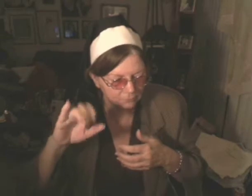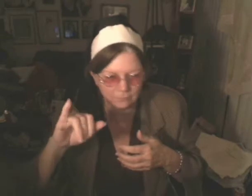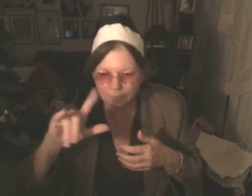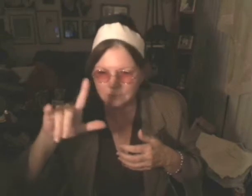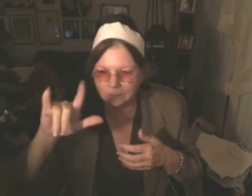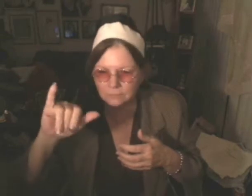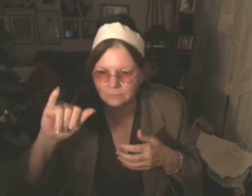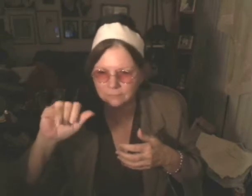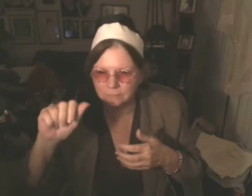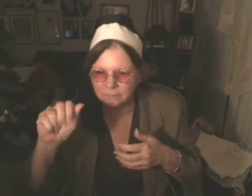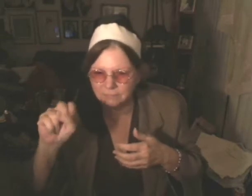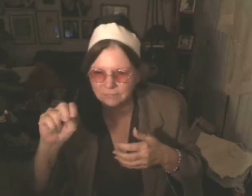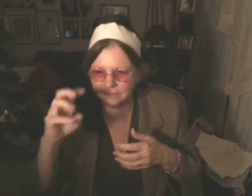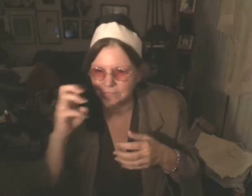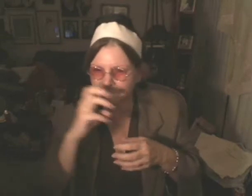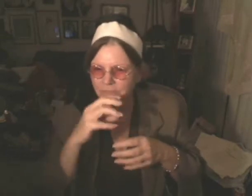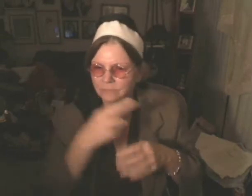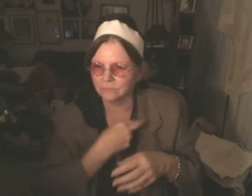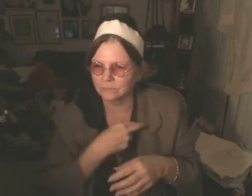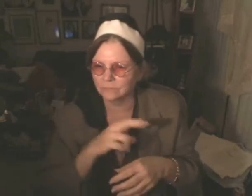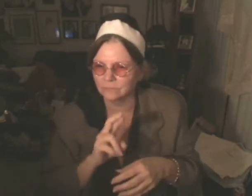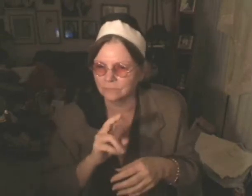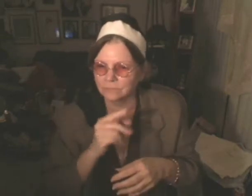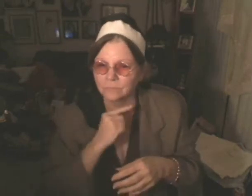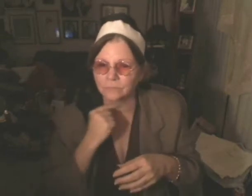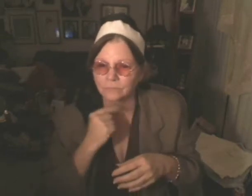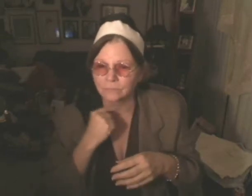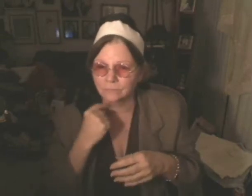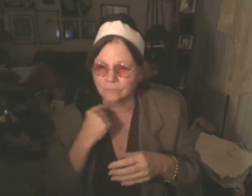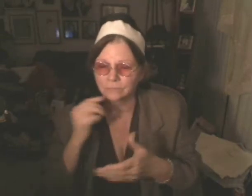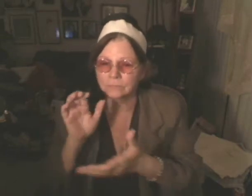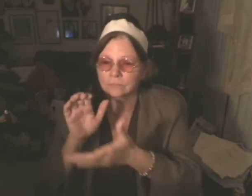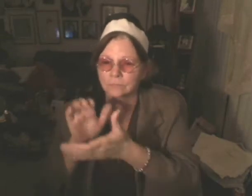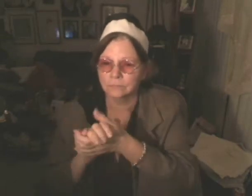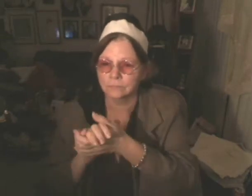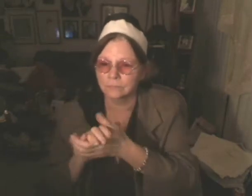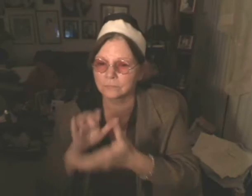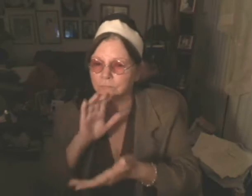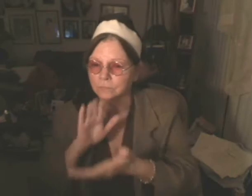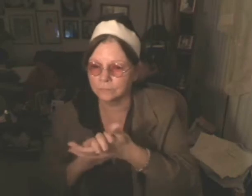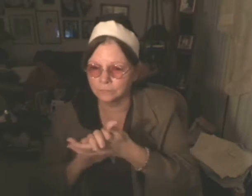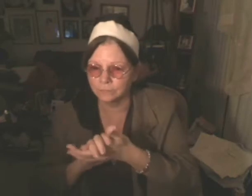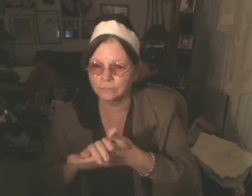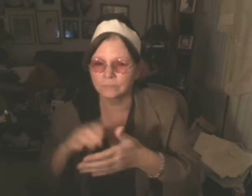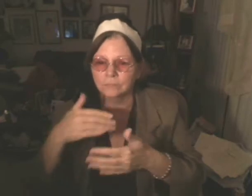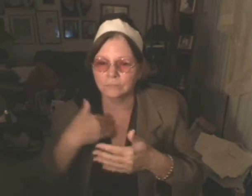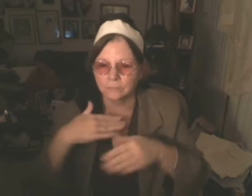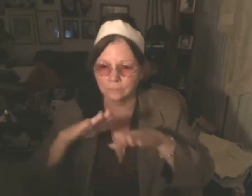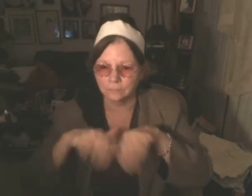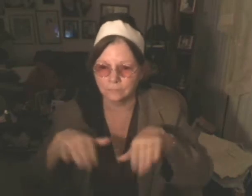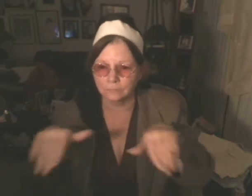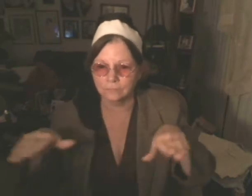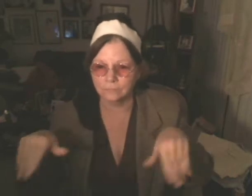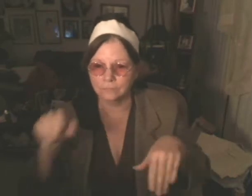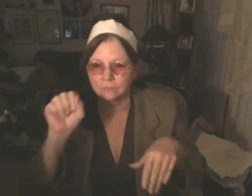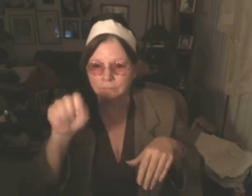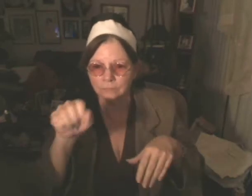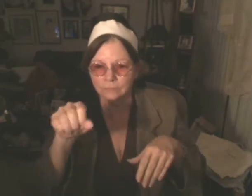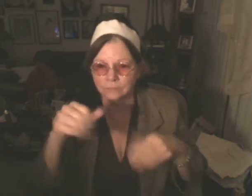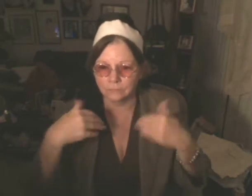was living right next door. I saw a relief. I said the street is not safe again. I